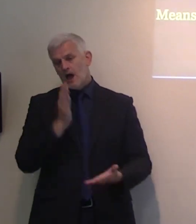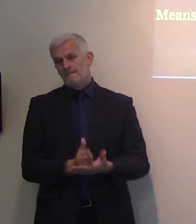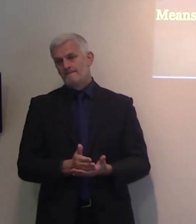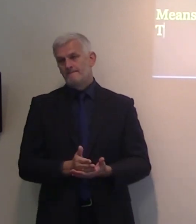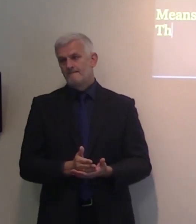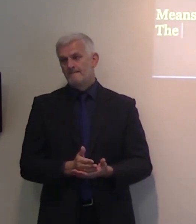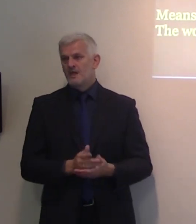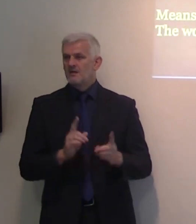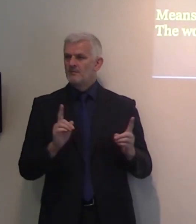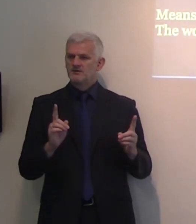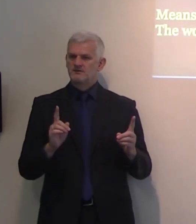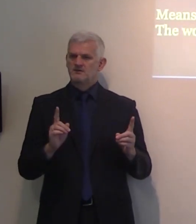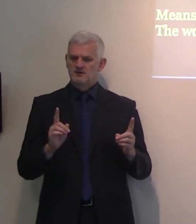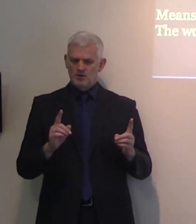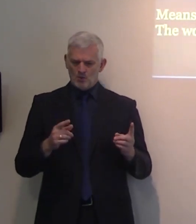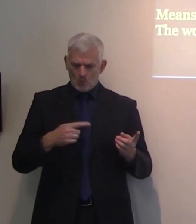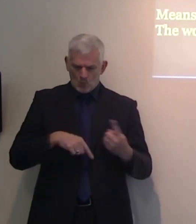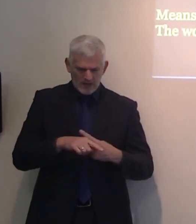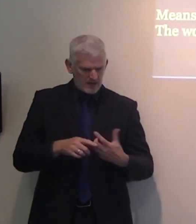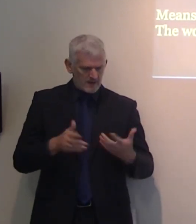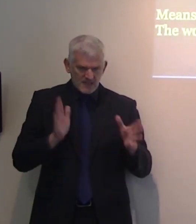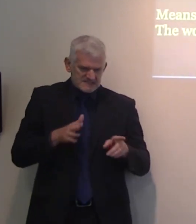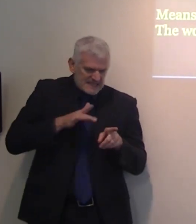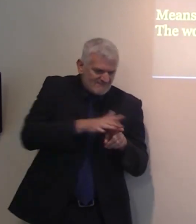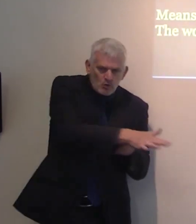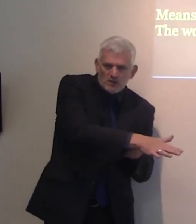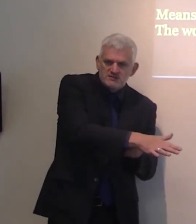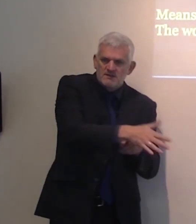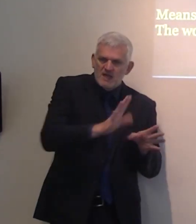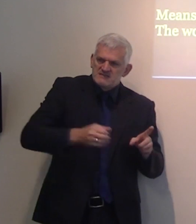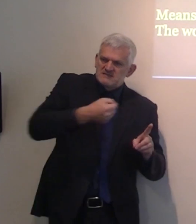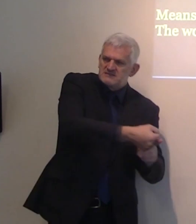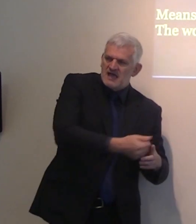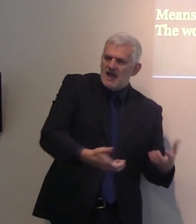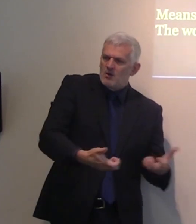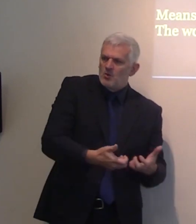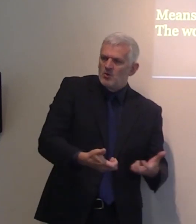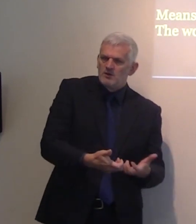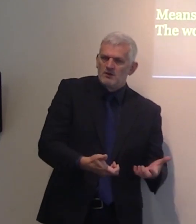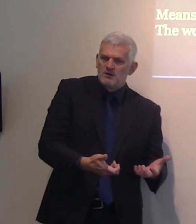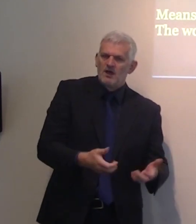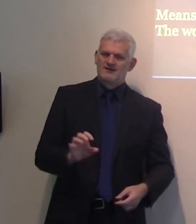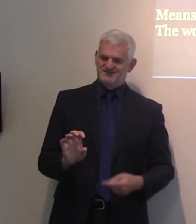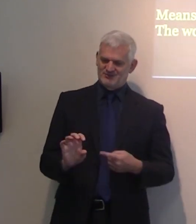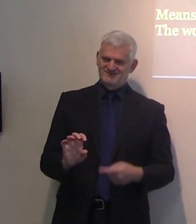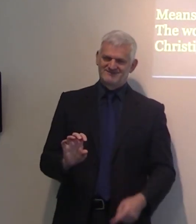have an impact and influence on the world. And remember, salt kept in the